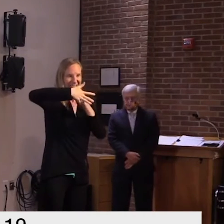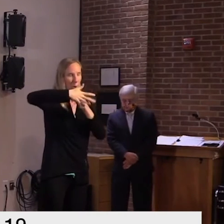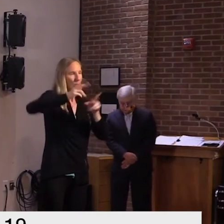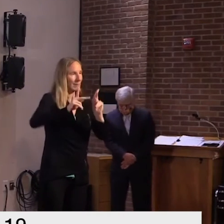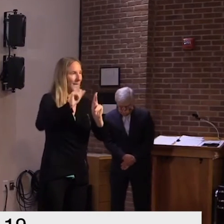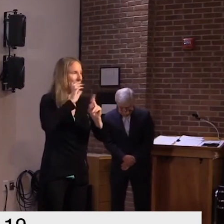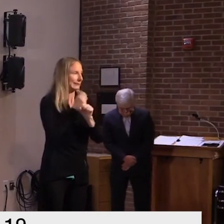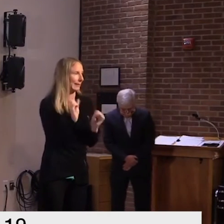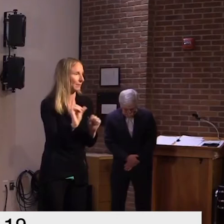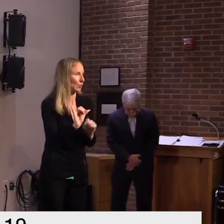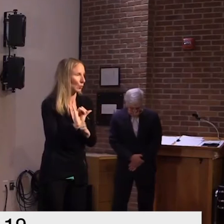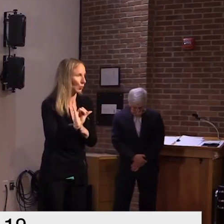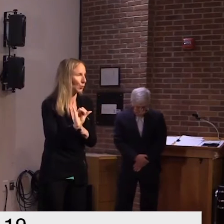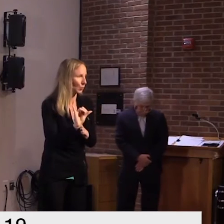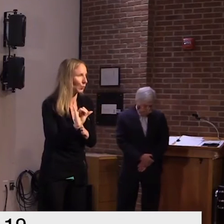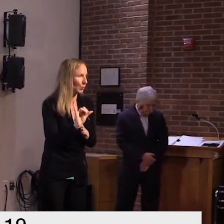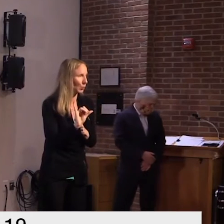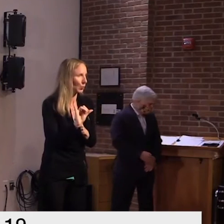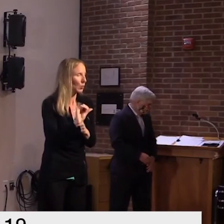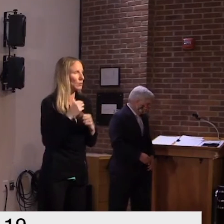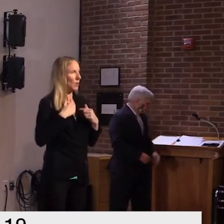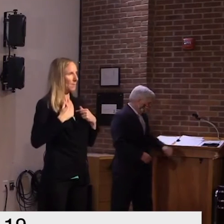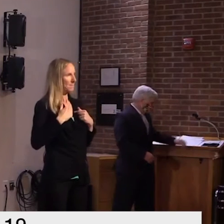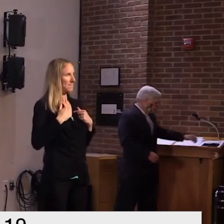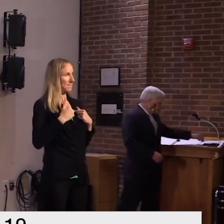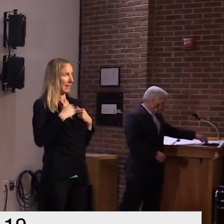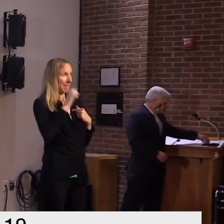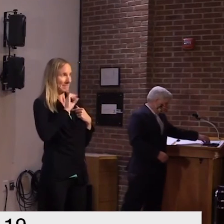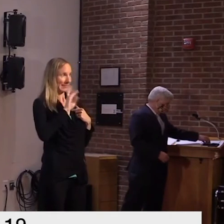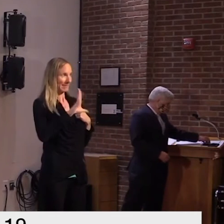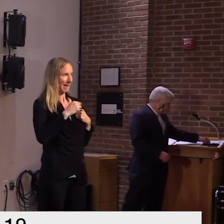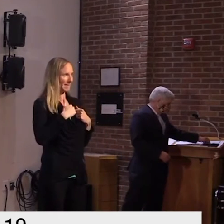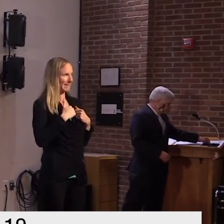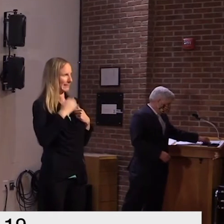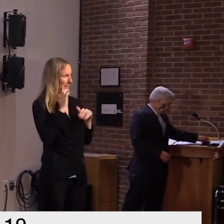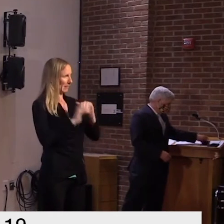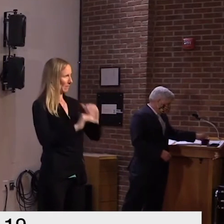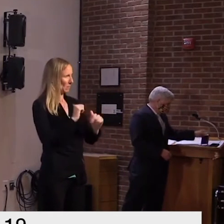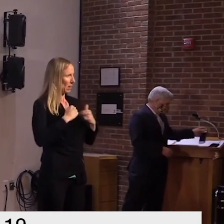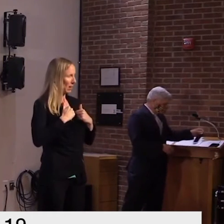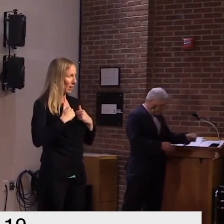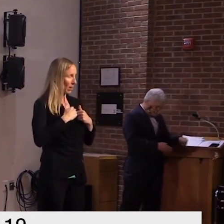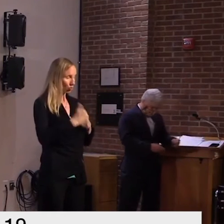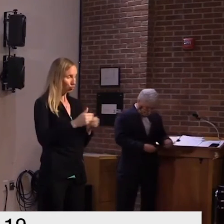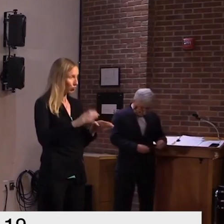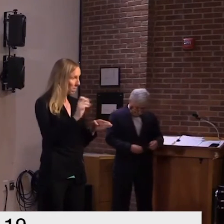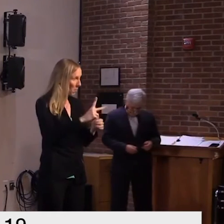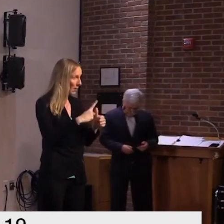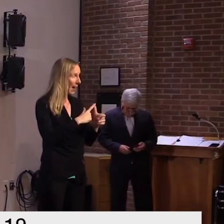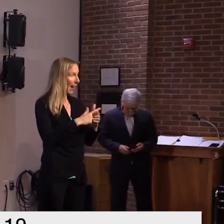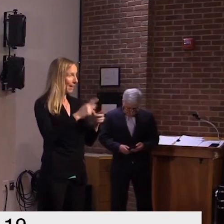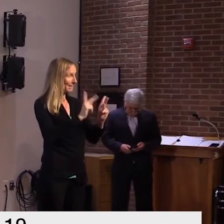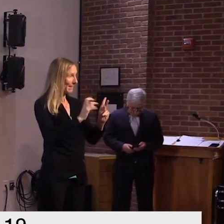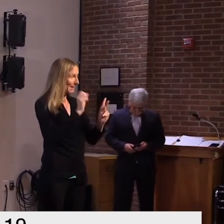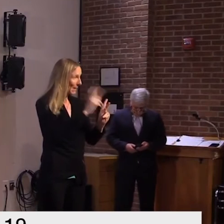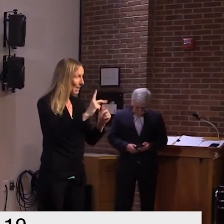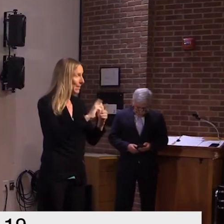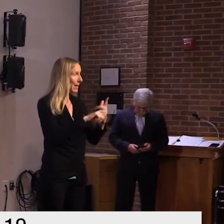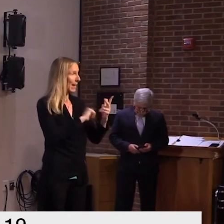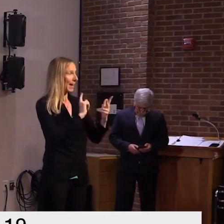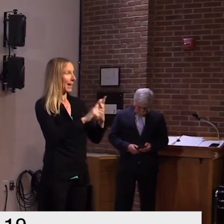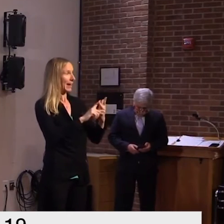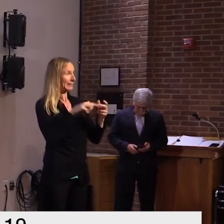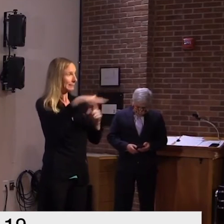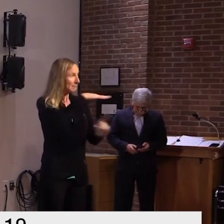ask yourself are you comfortable in this setting and so much of what i'm going to say is science based but it's common